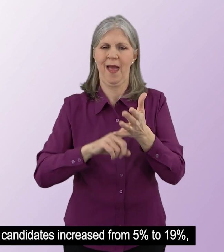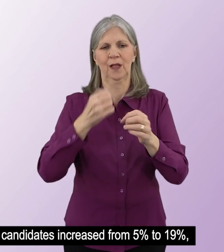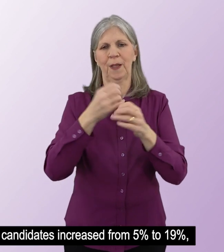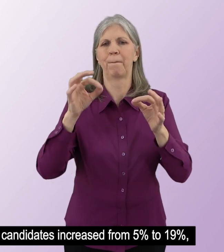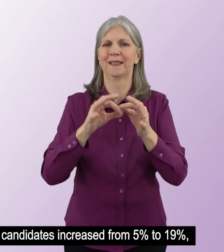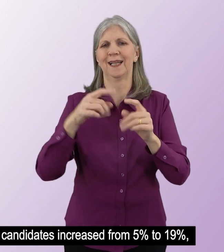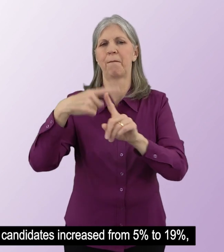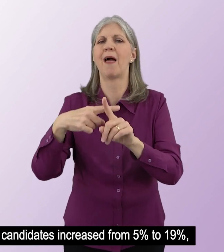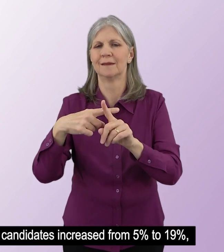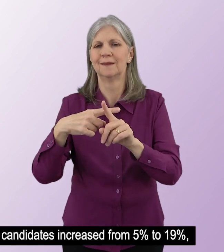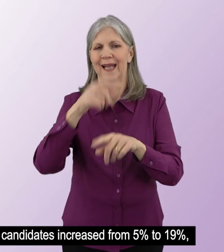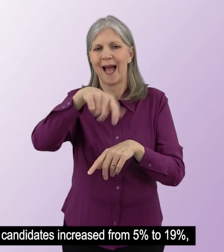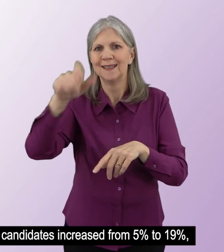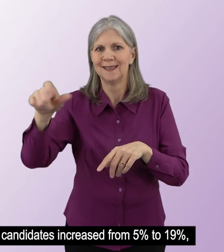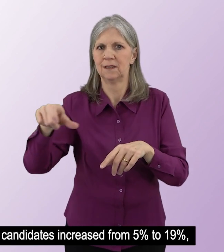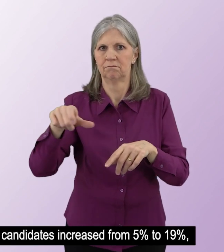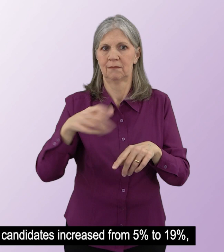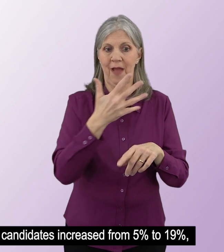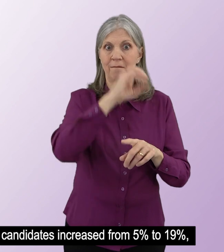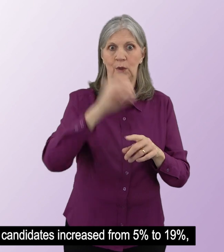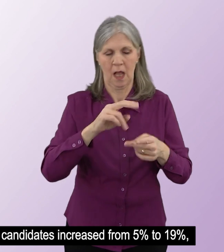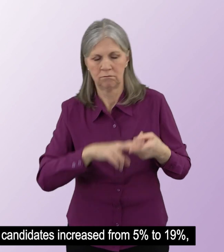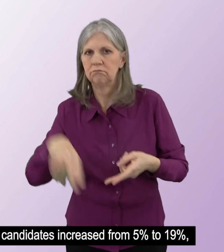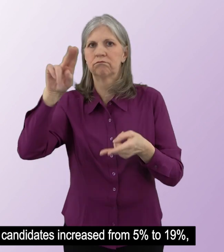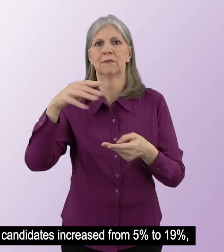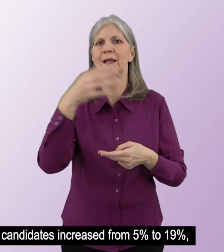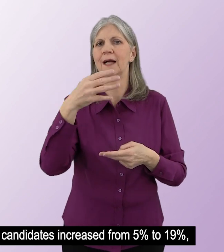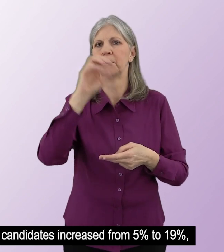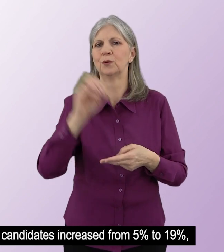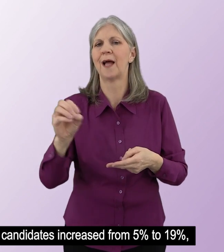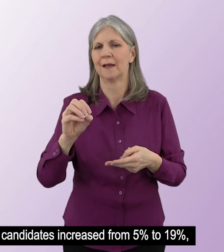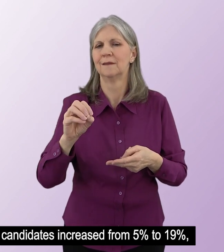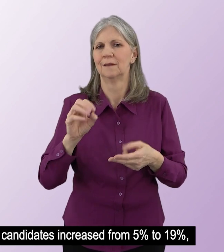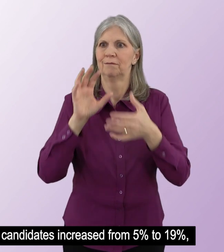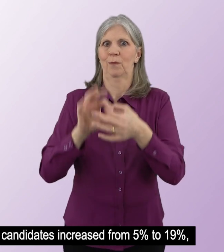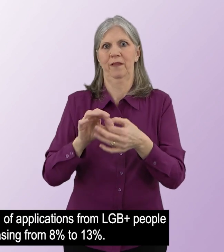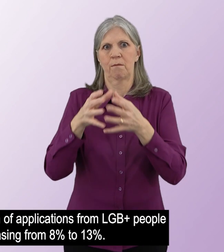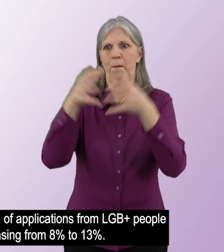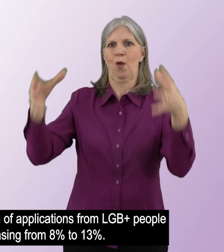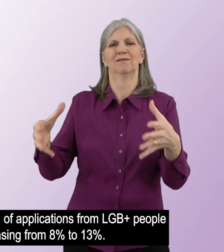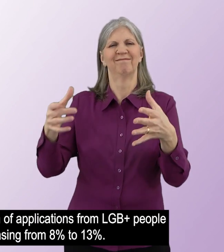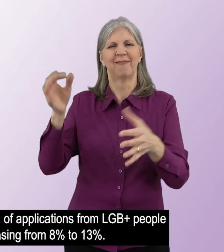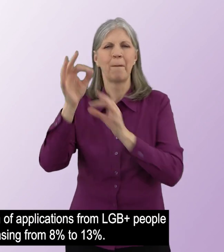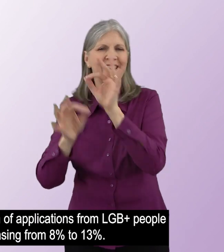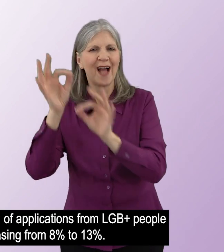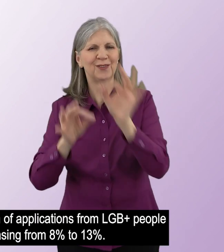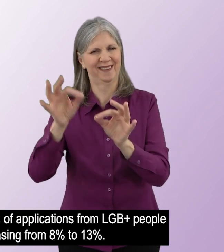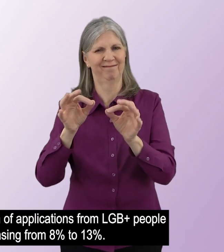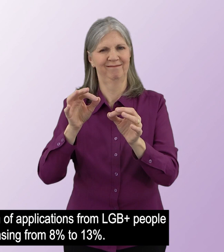Appointments to LGB plus candidates increased from 5% to 19%. With the proportion